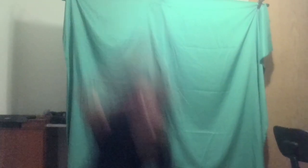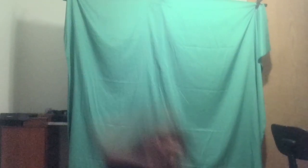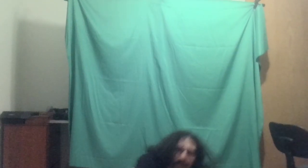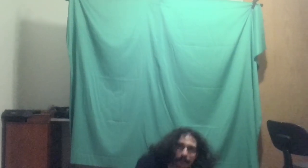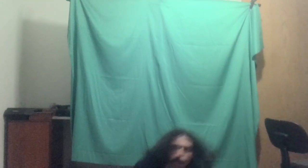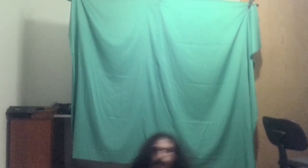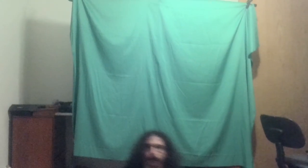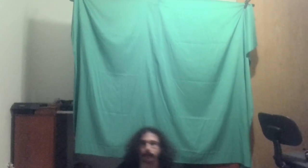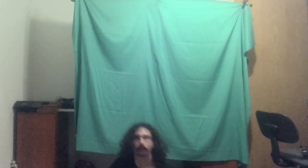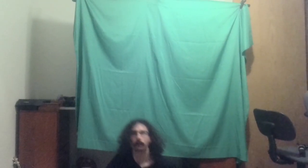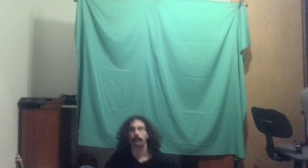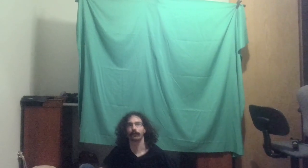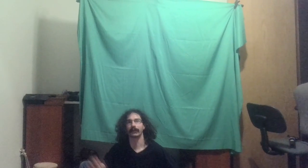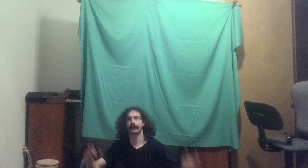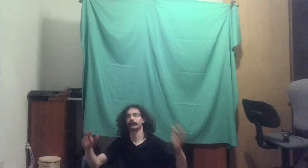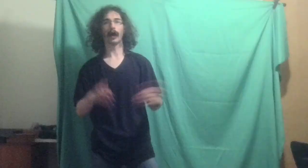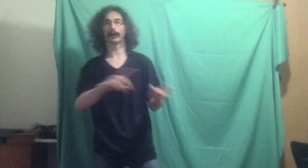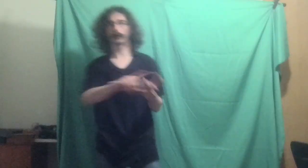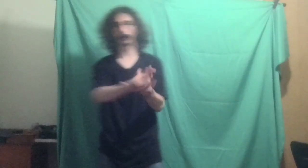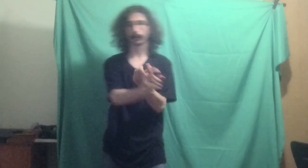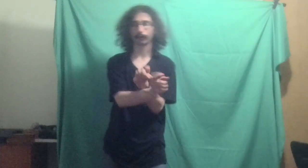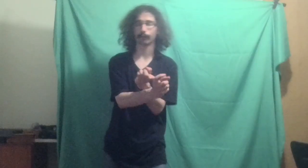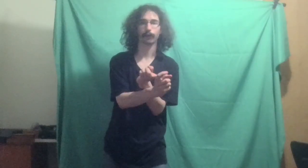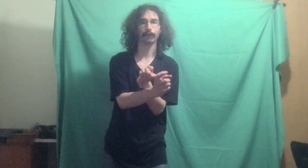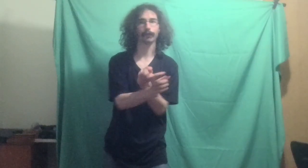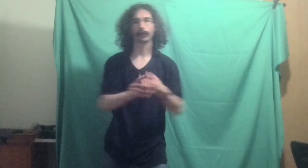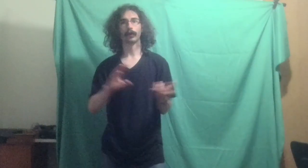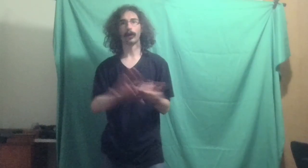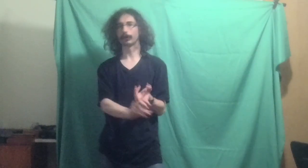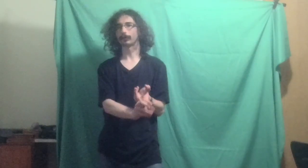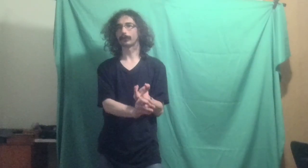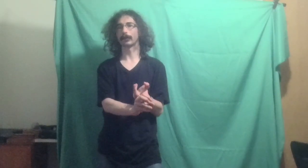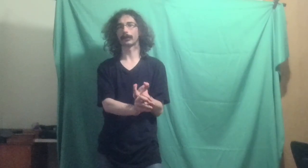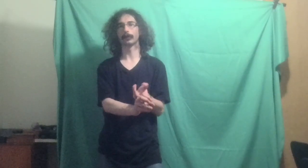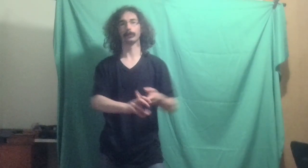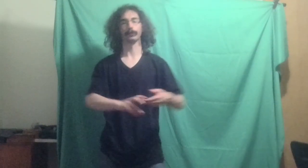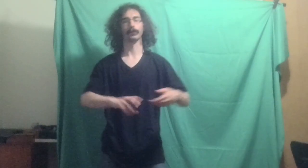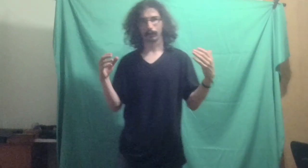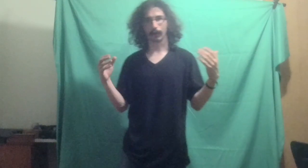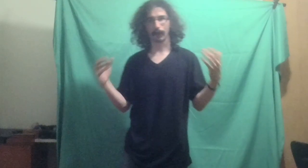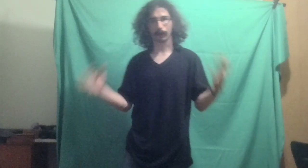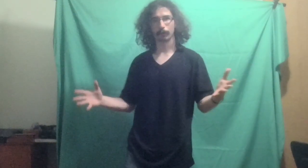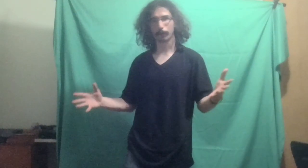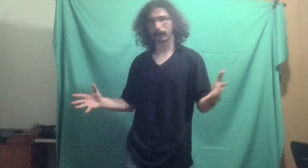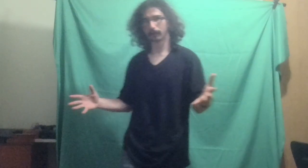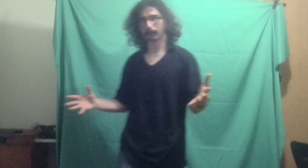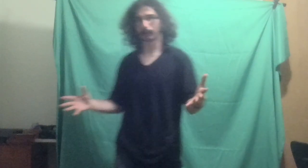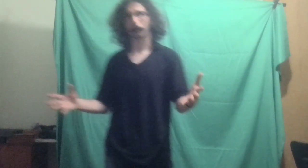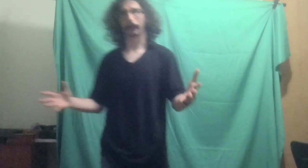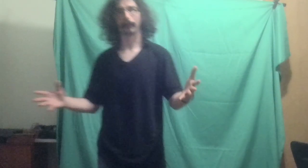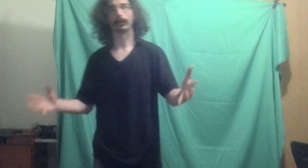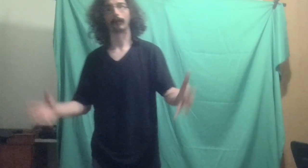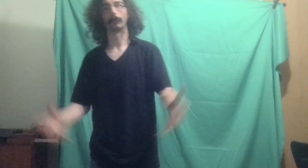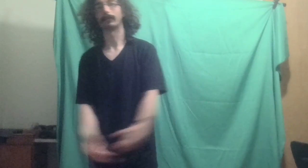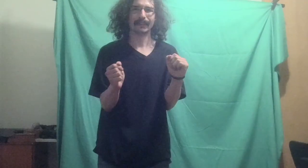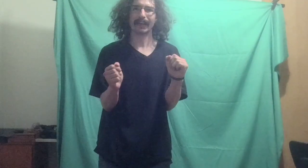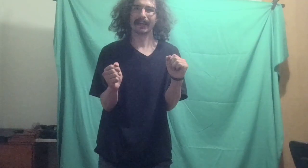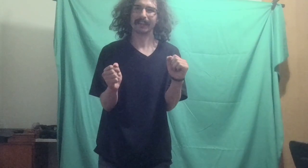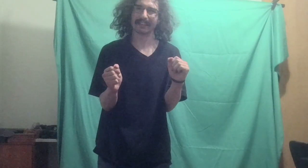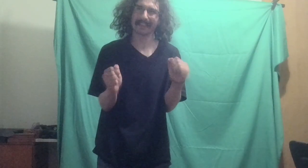and burned financially. A lot of self-confidence, understanding in business, independence from my parents, I moved out. It's not